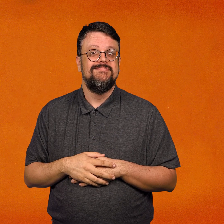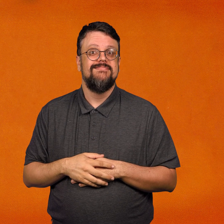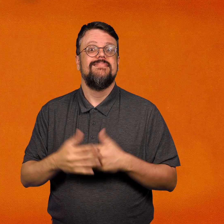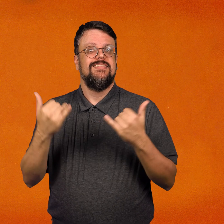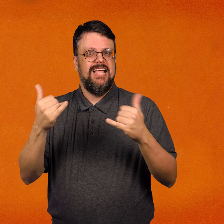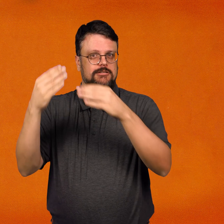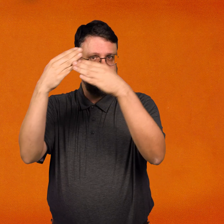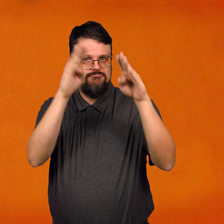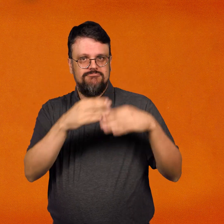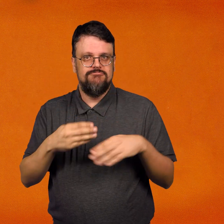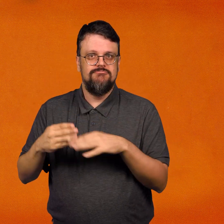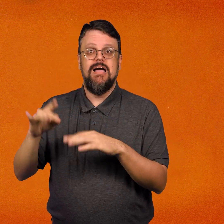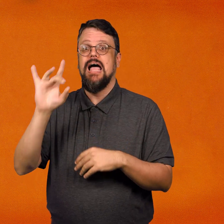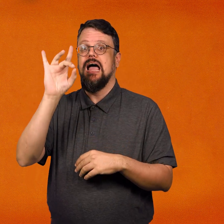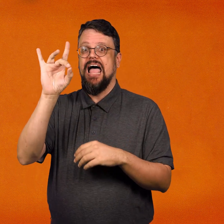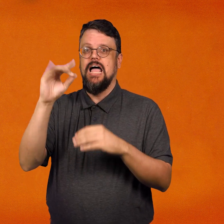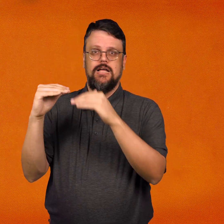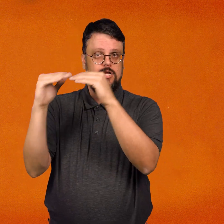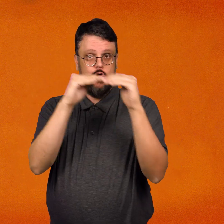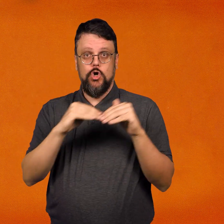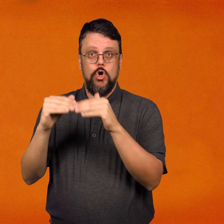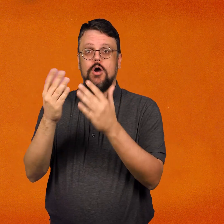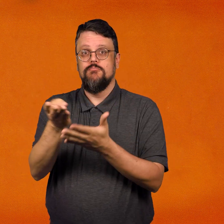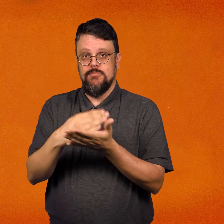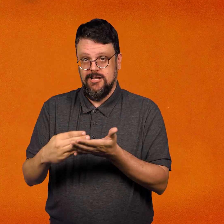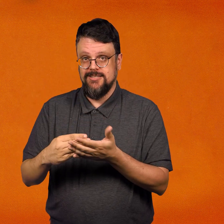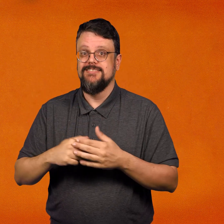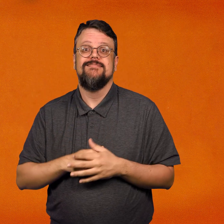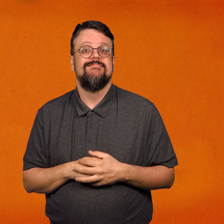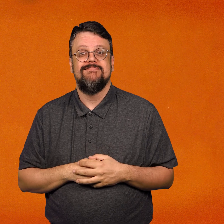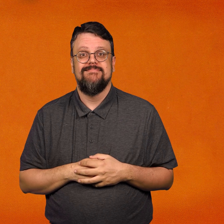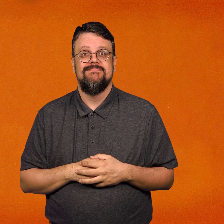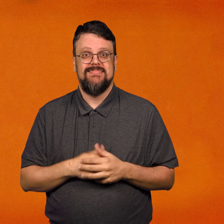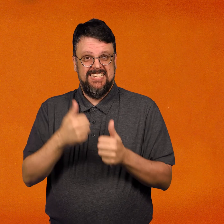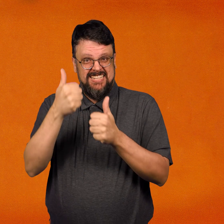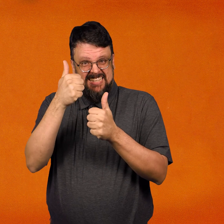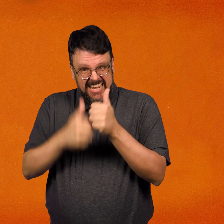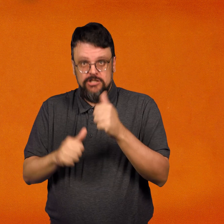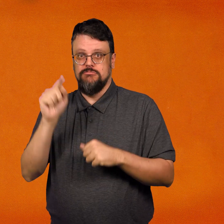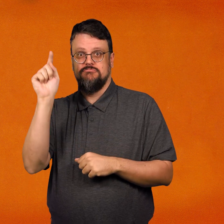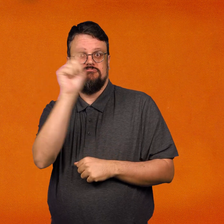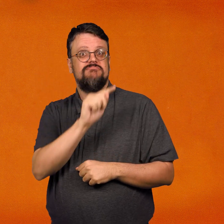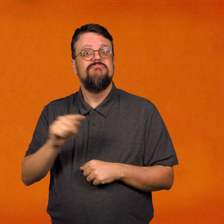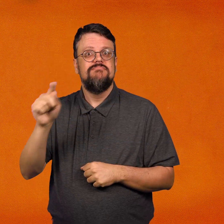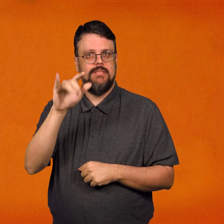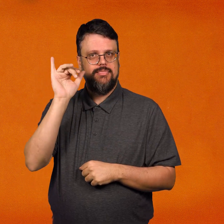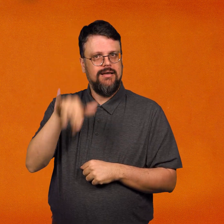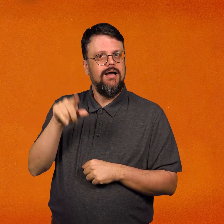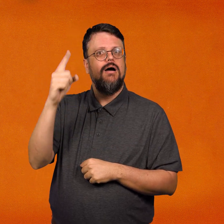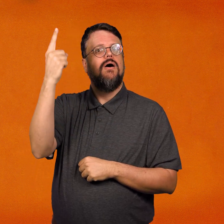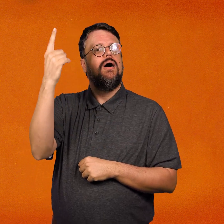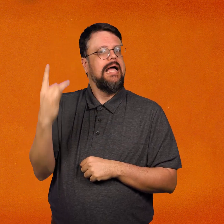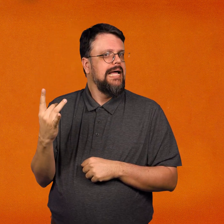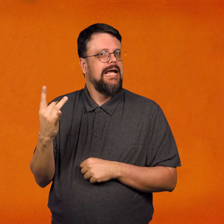dividing it into a total of eight equal parts. Each part is one-eighth of the plate.